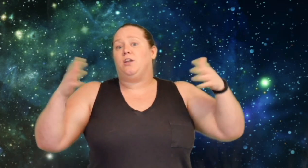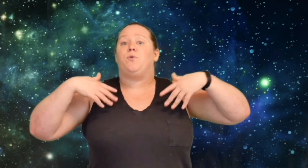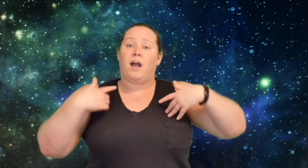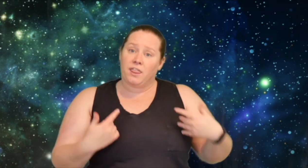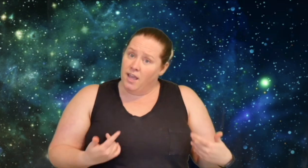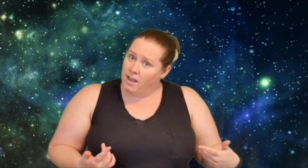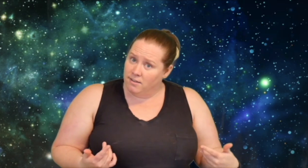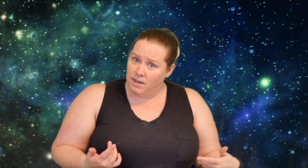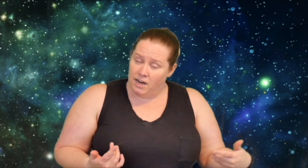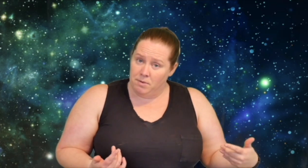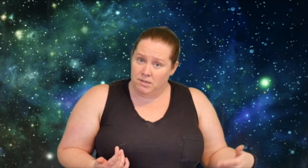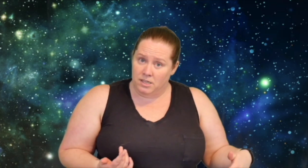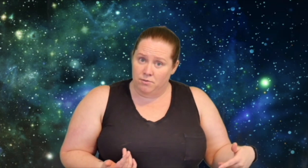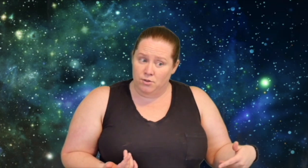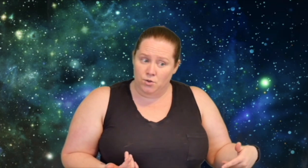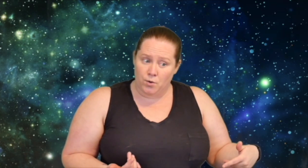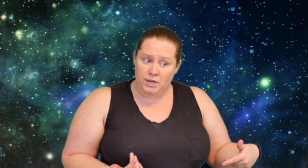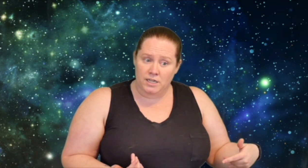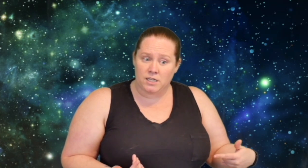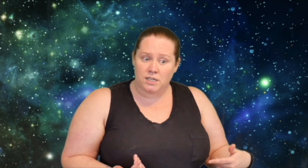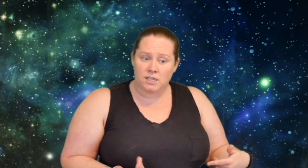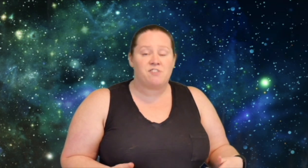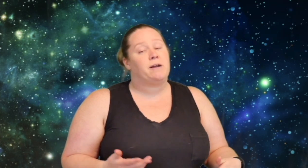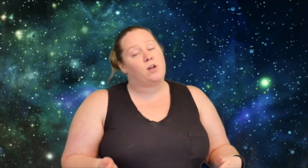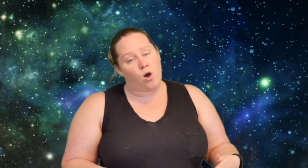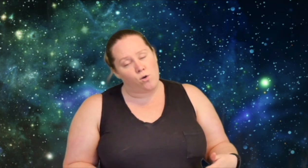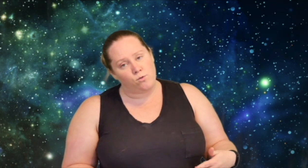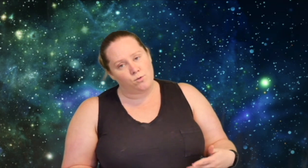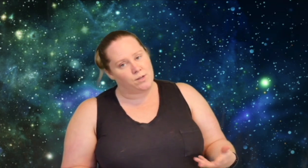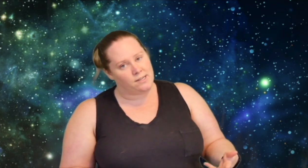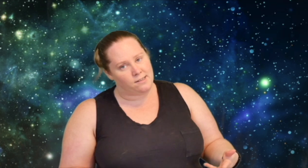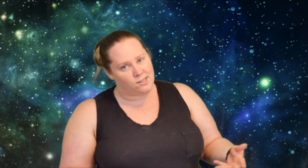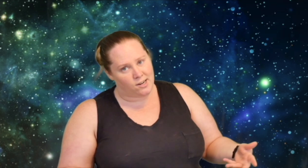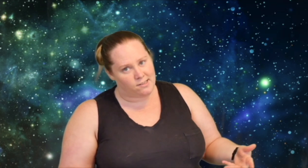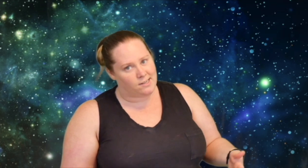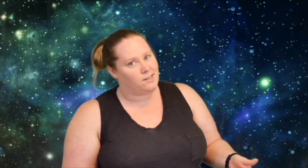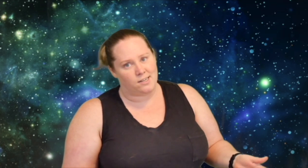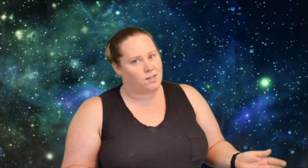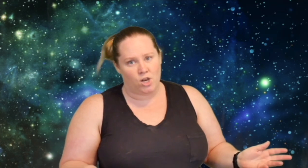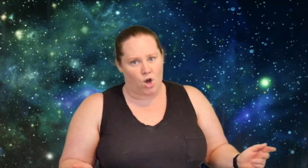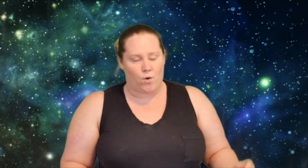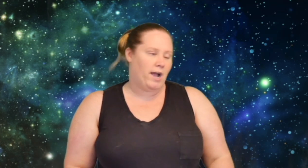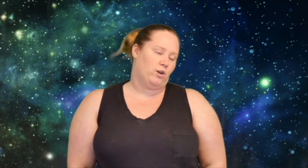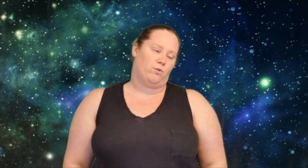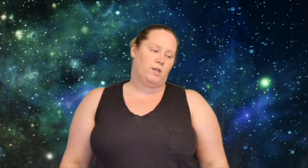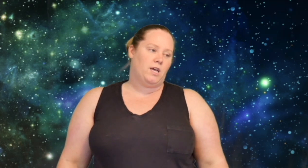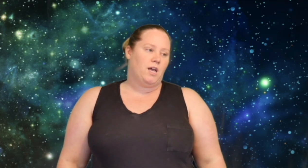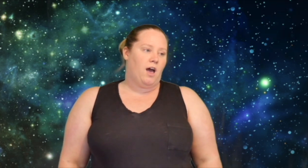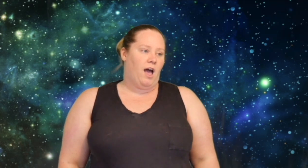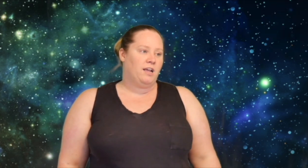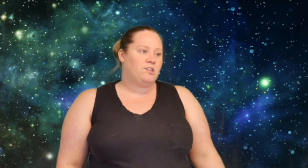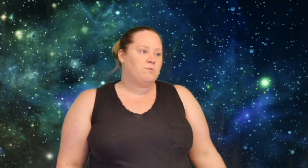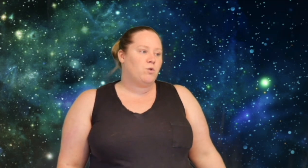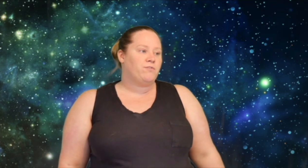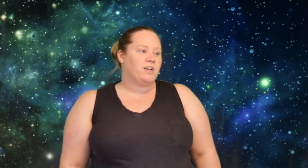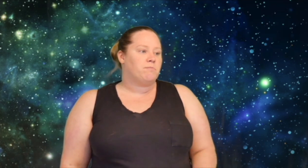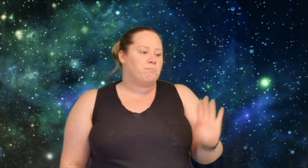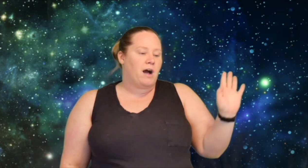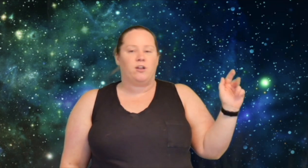do I think it's an enemies to lovers story? If my tone really suggests it, no, I don't. It's just more of like a mild